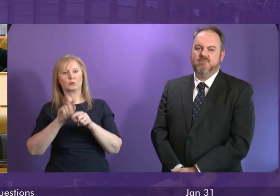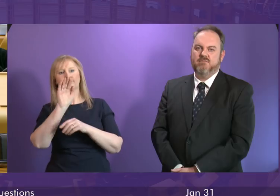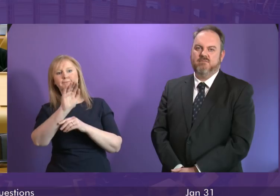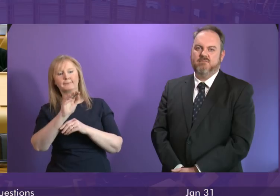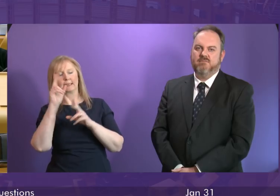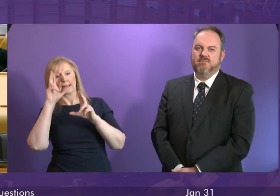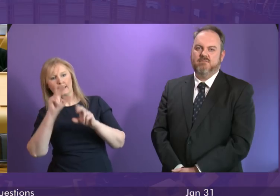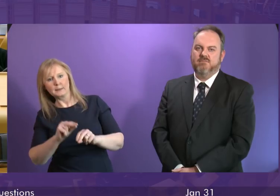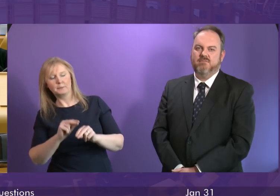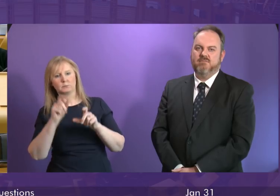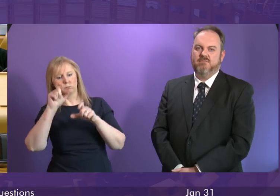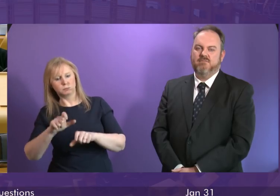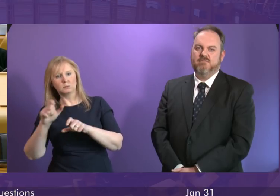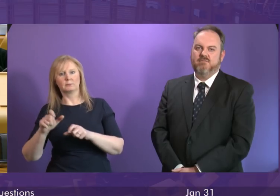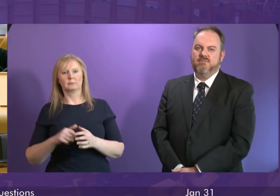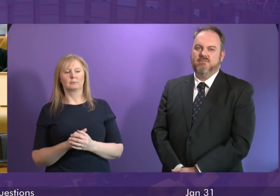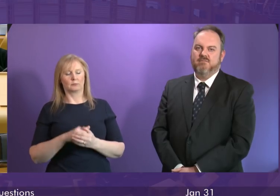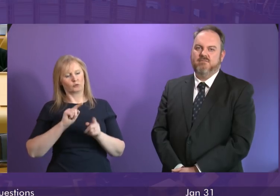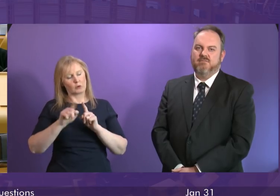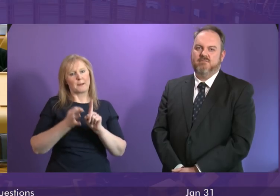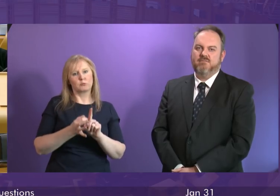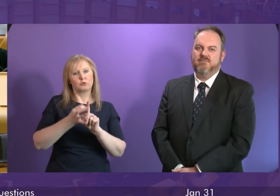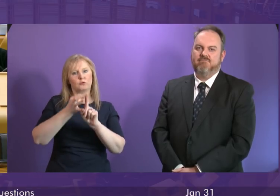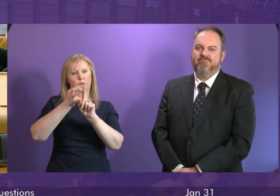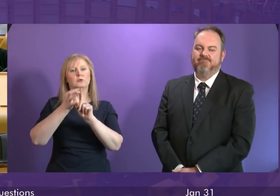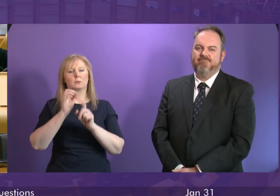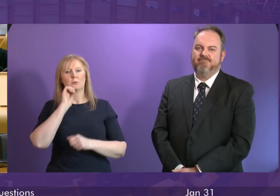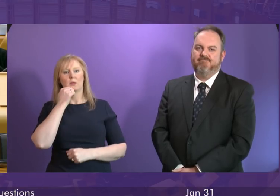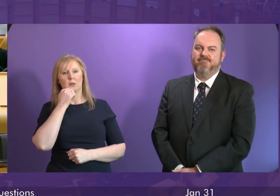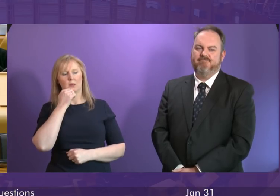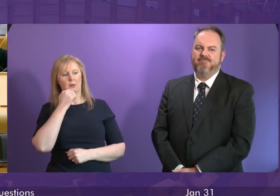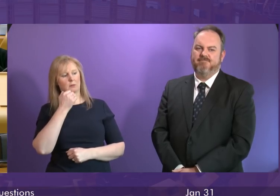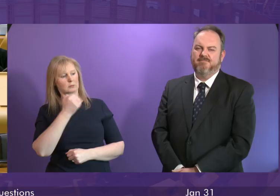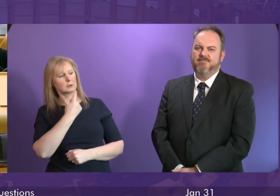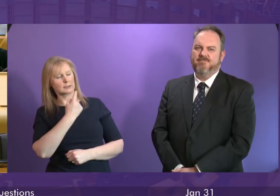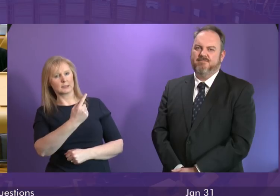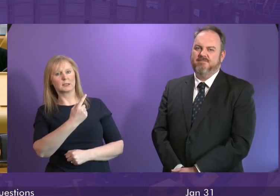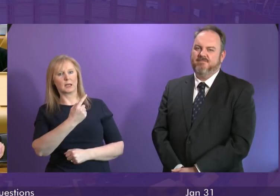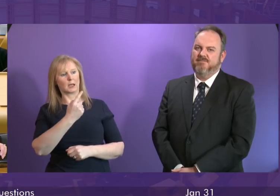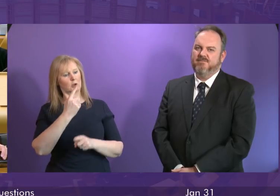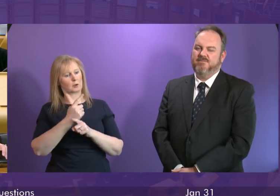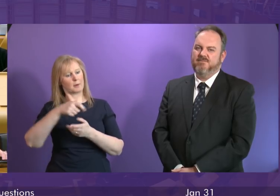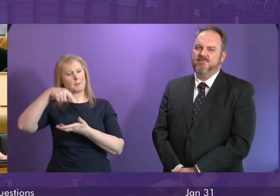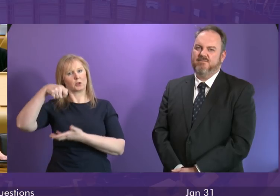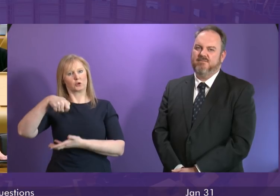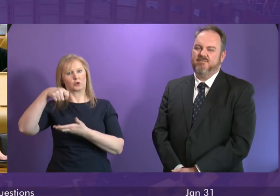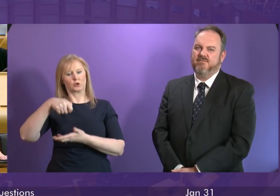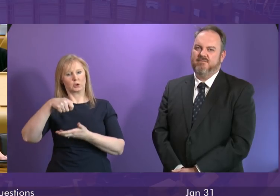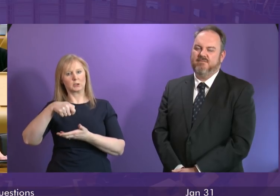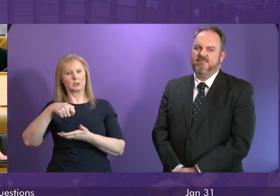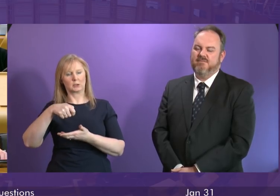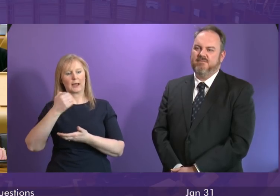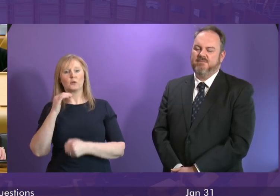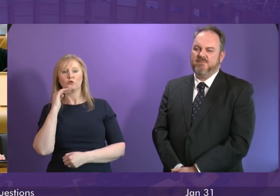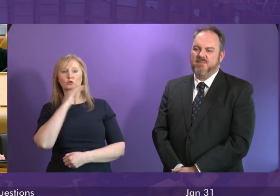in order to deliver improvements there but when Richard Leonard is talking about the budget and I repeat again we're delivering in this